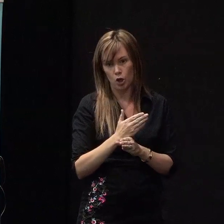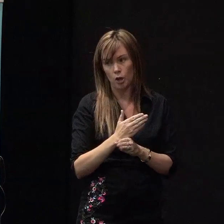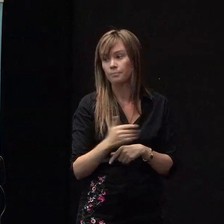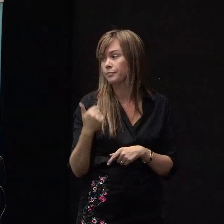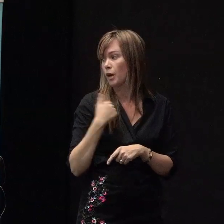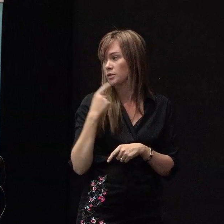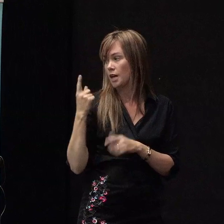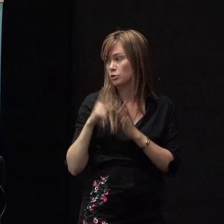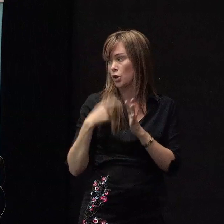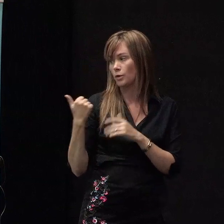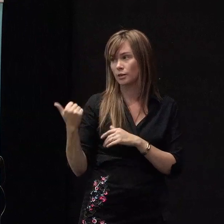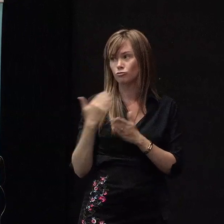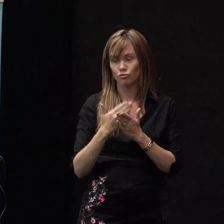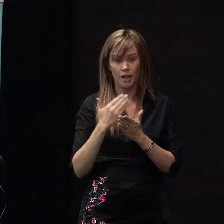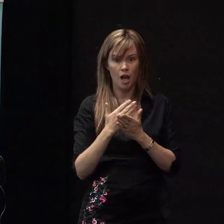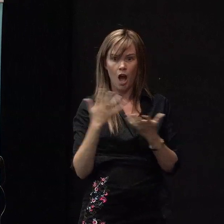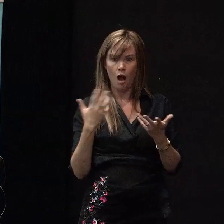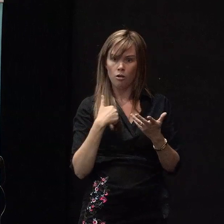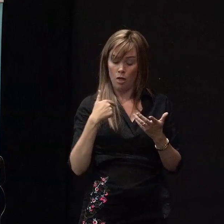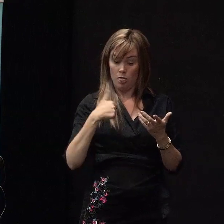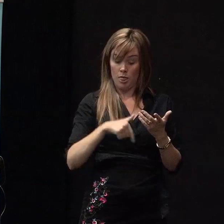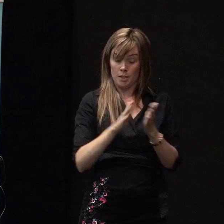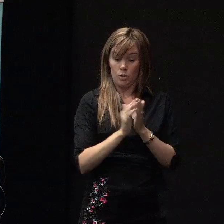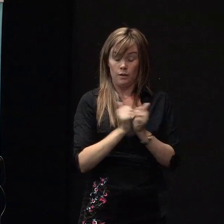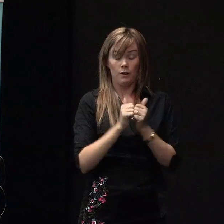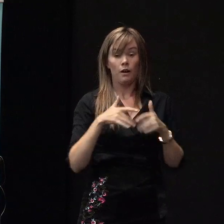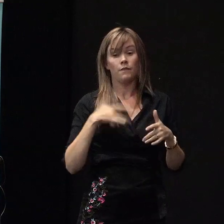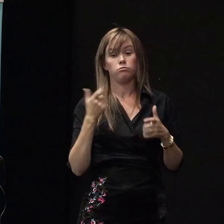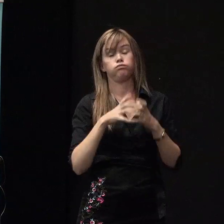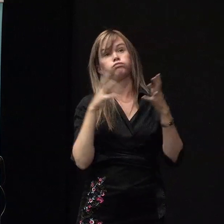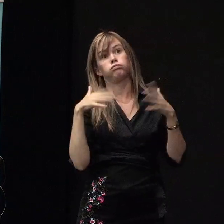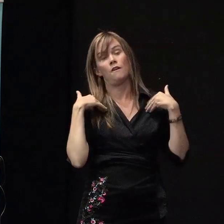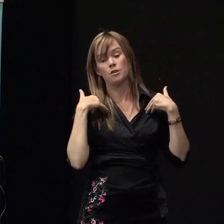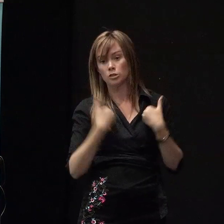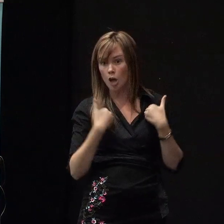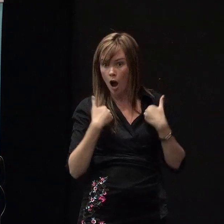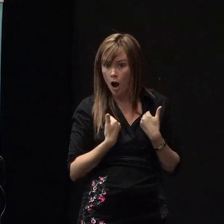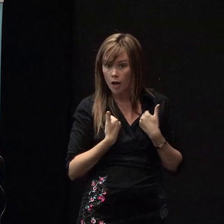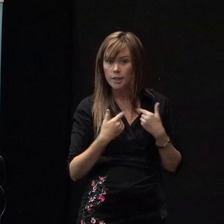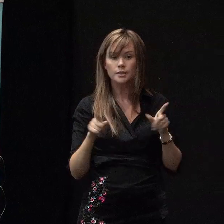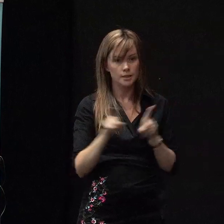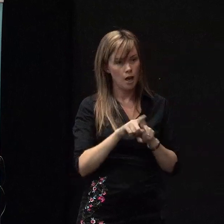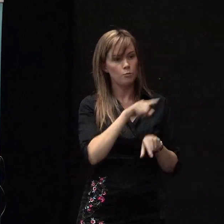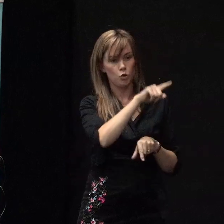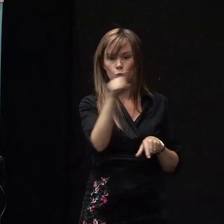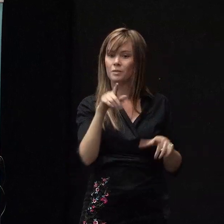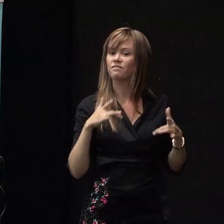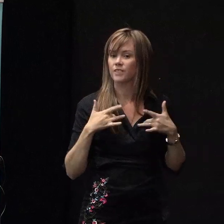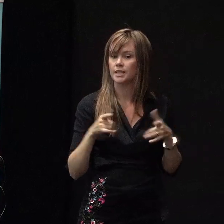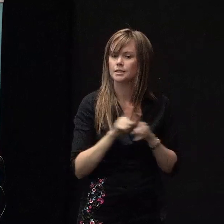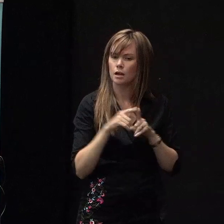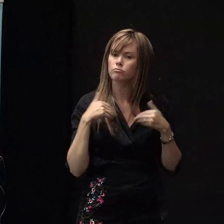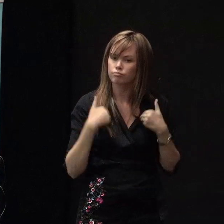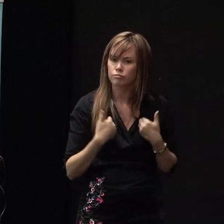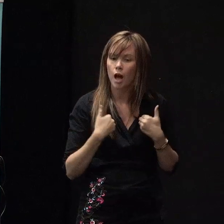just saying to Jolie how spectacularly tired I feel this weekend and I expect many of you will be feeling a feeling of weariness and that's